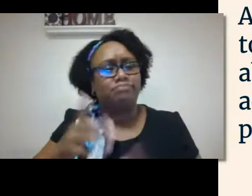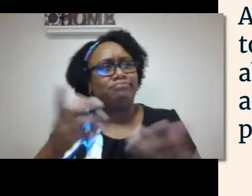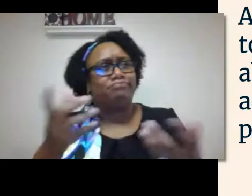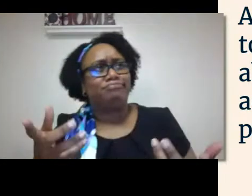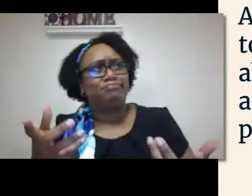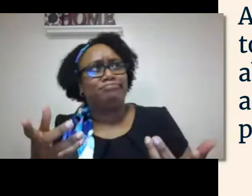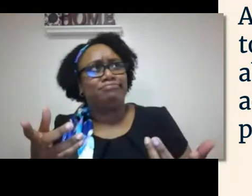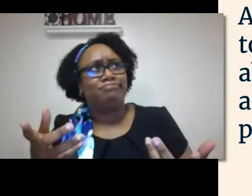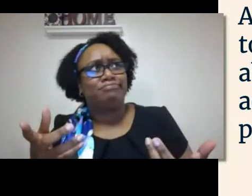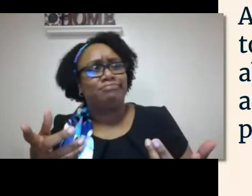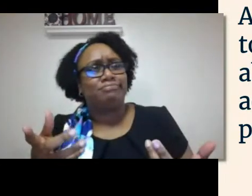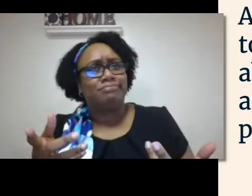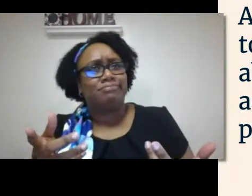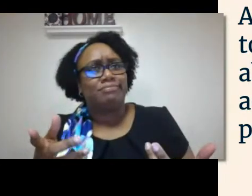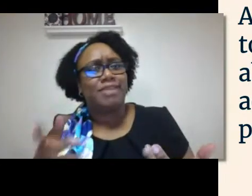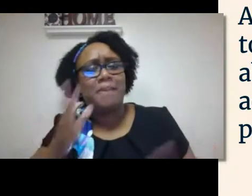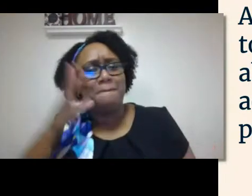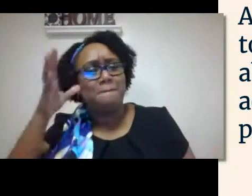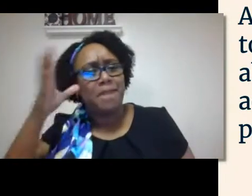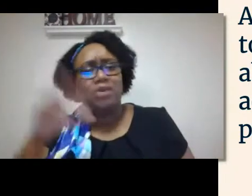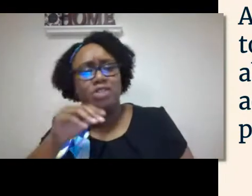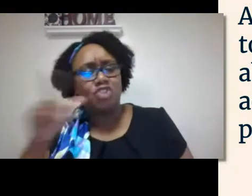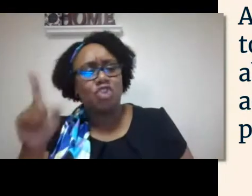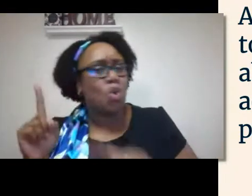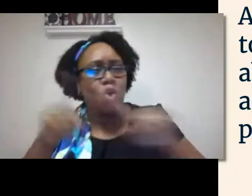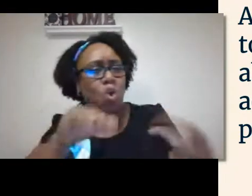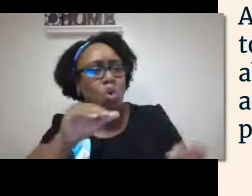educational system. It is not their field.